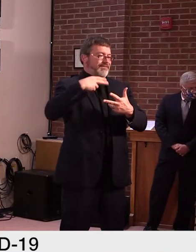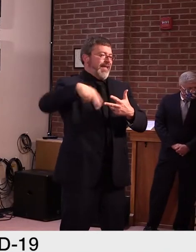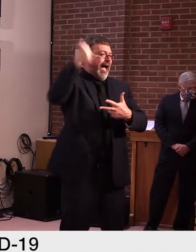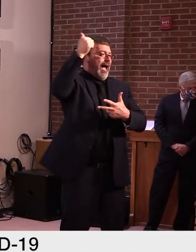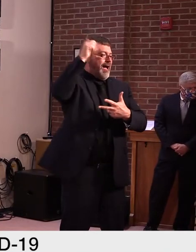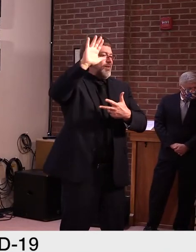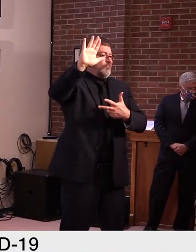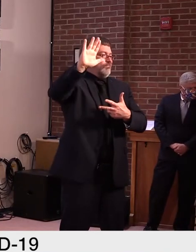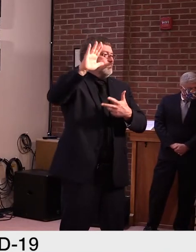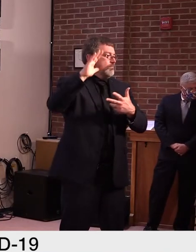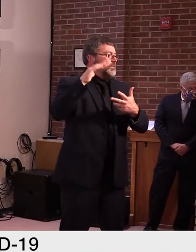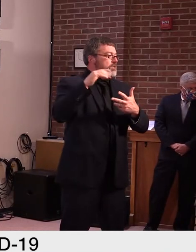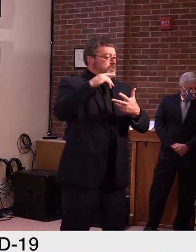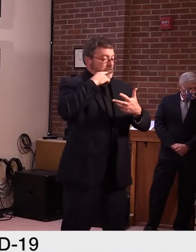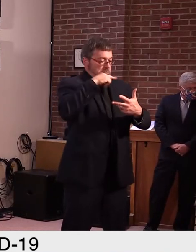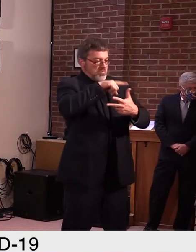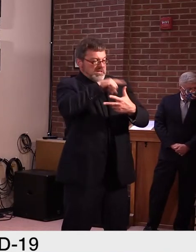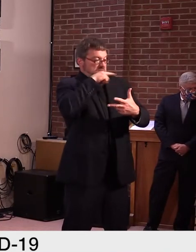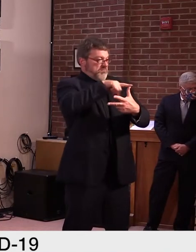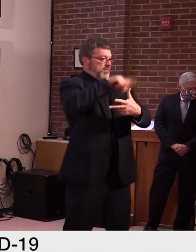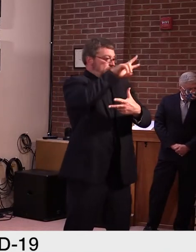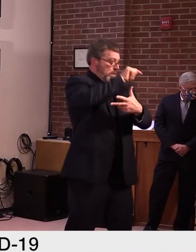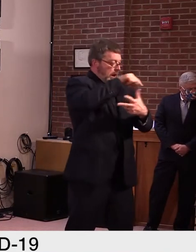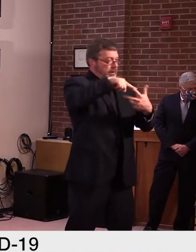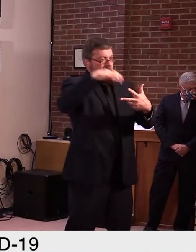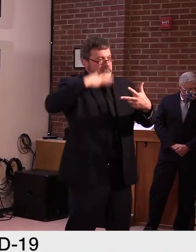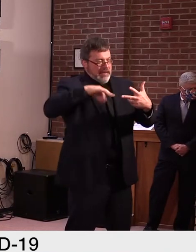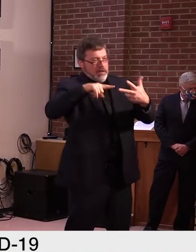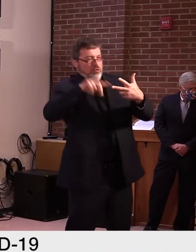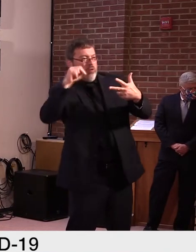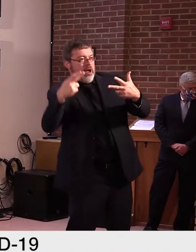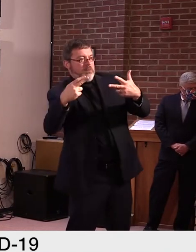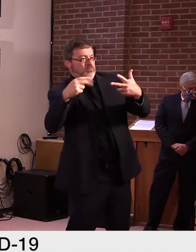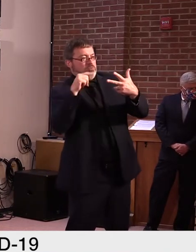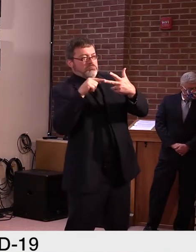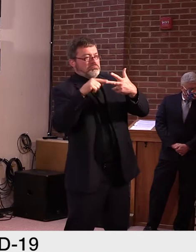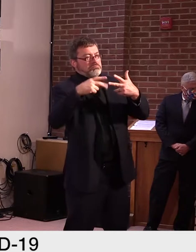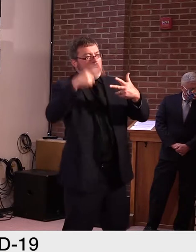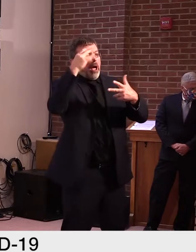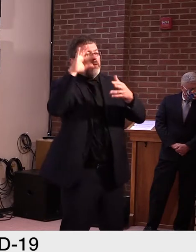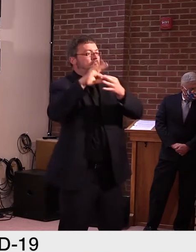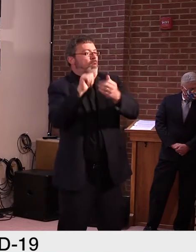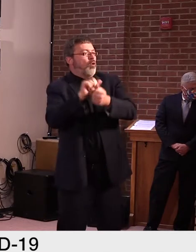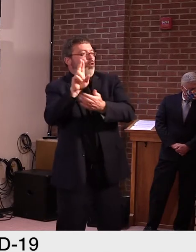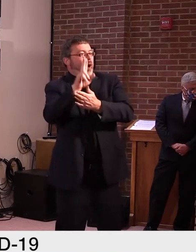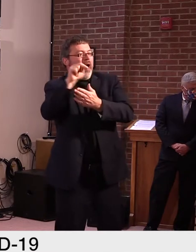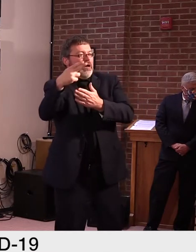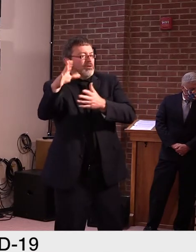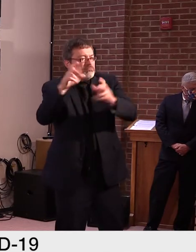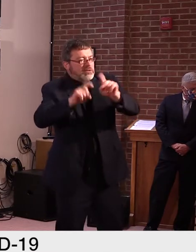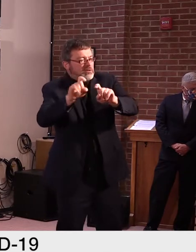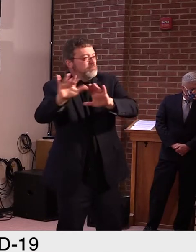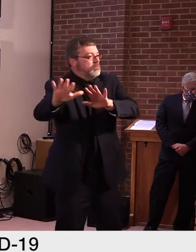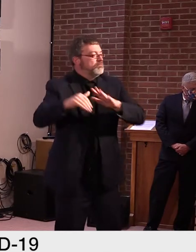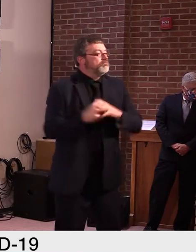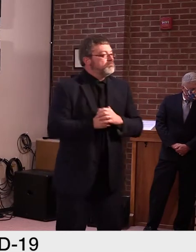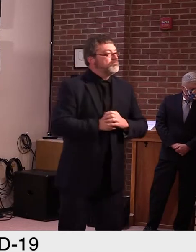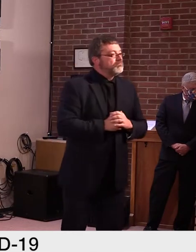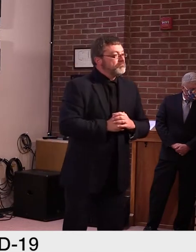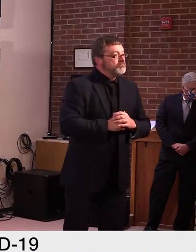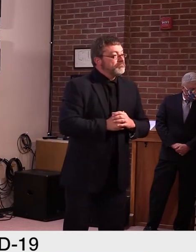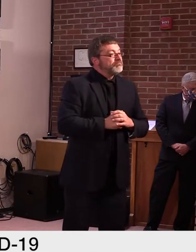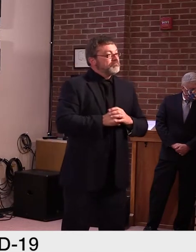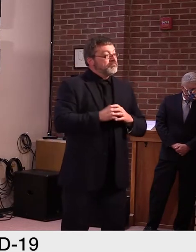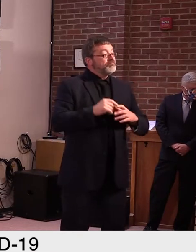very well in our reopening. When you look at those middle states, North Carolina, Indiana, and Virginia, again when you look at their total number,